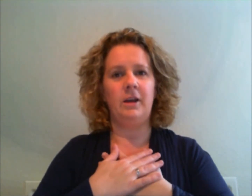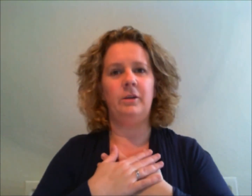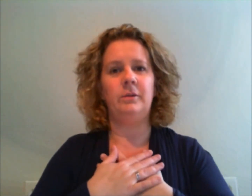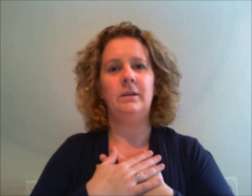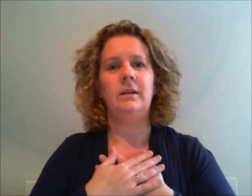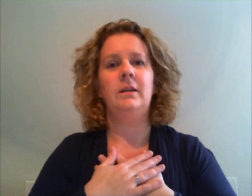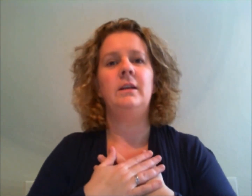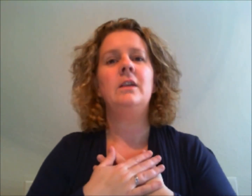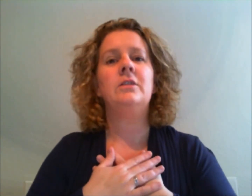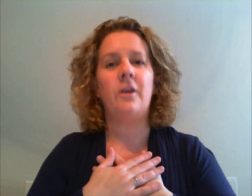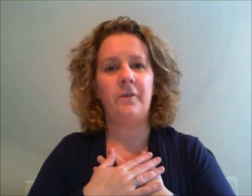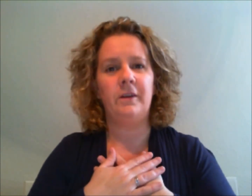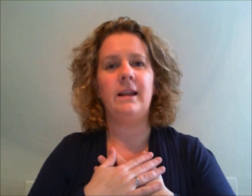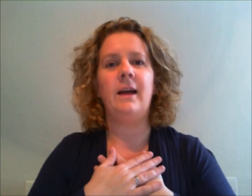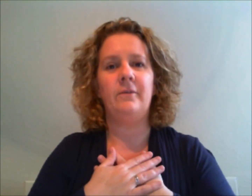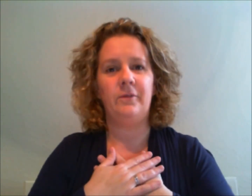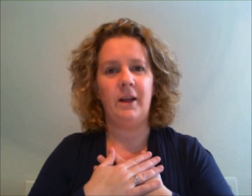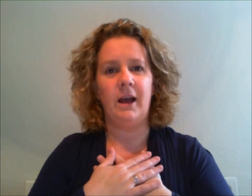soften and fly